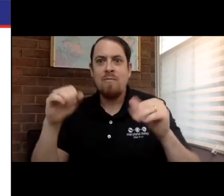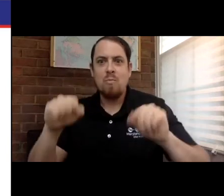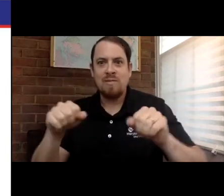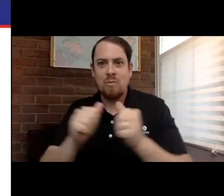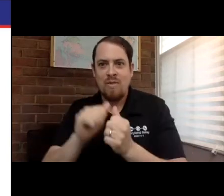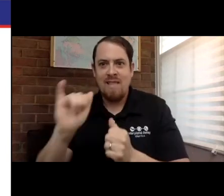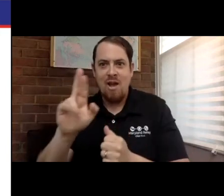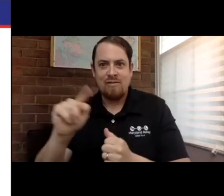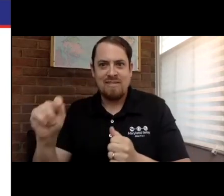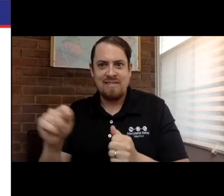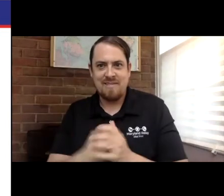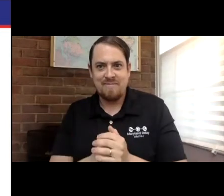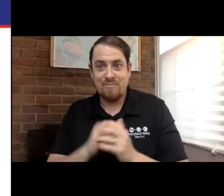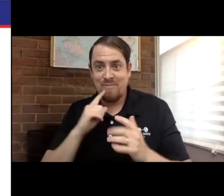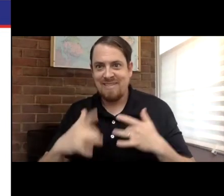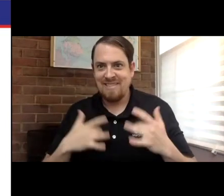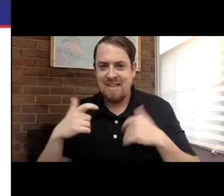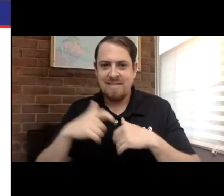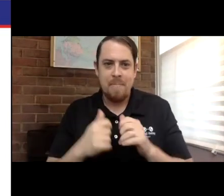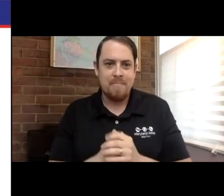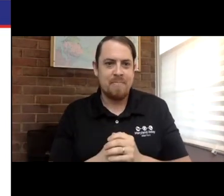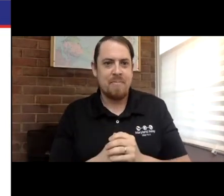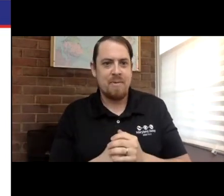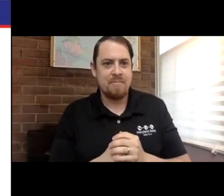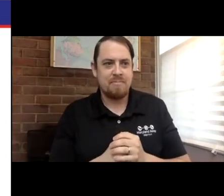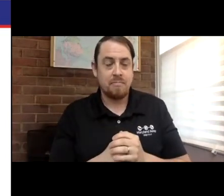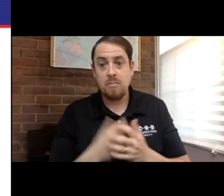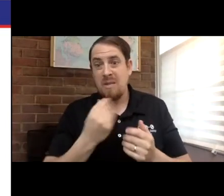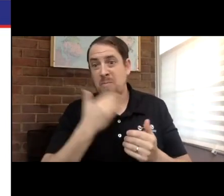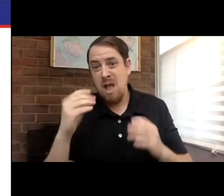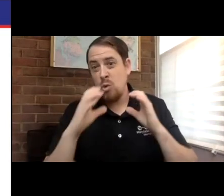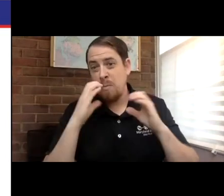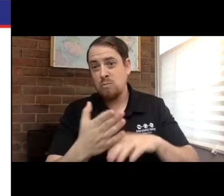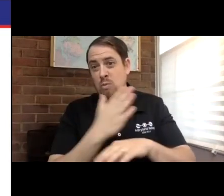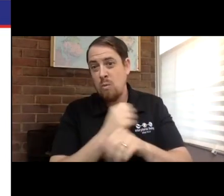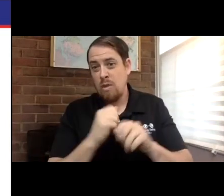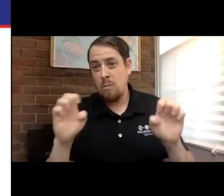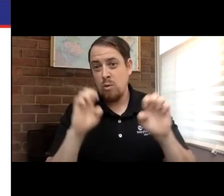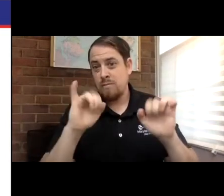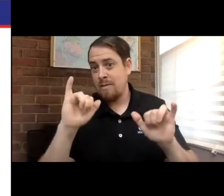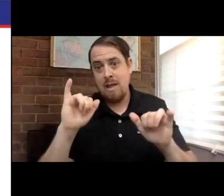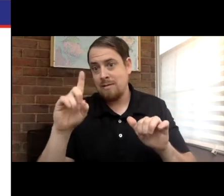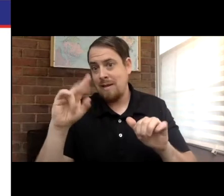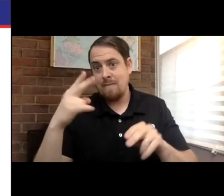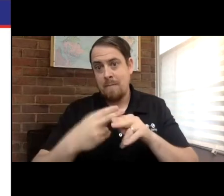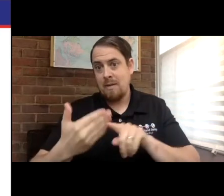time we're experimenting with that now. So the possibilities are really limitless and they will come on board with time.